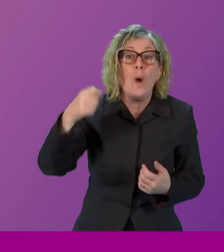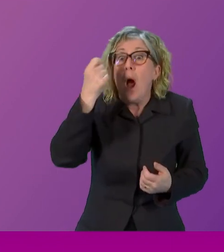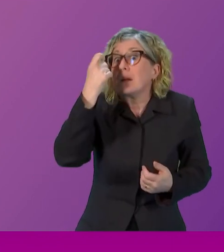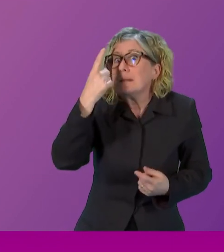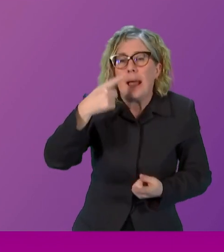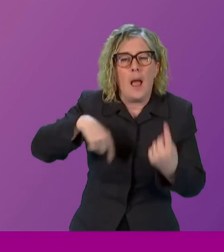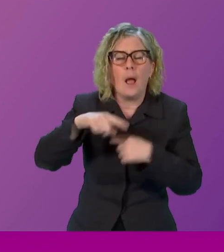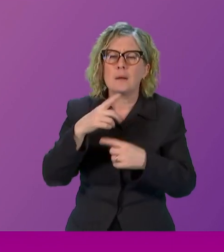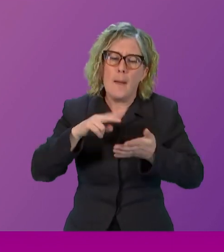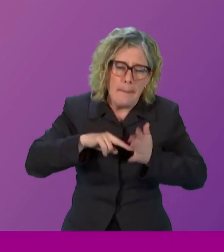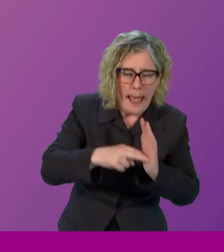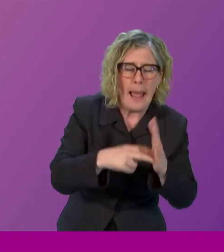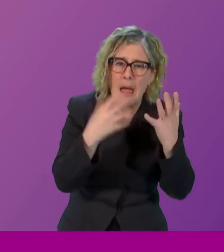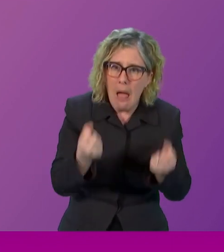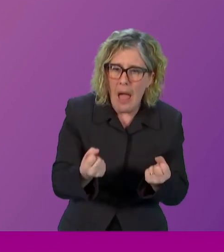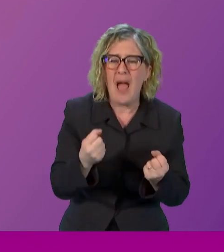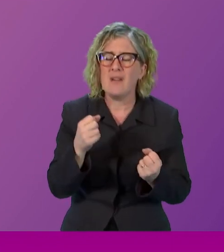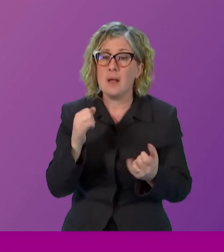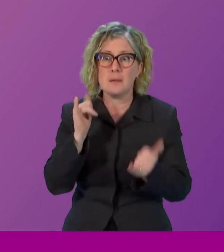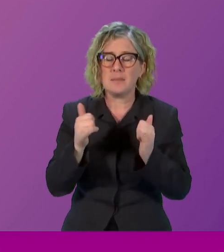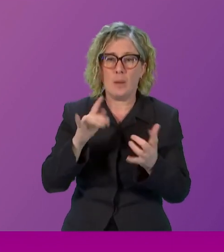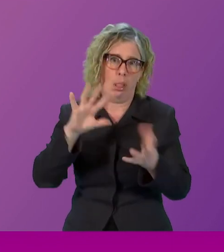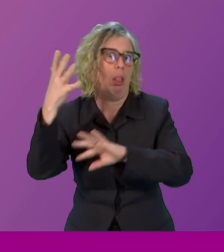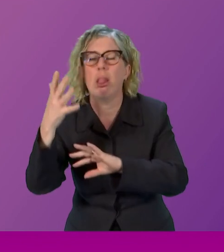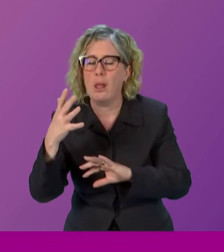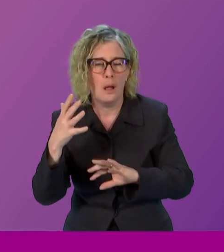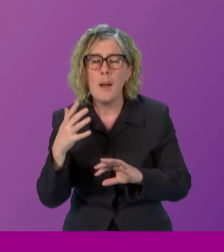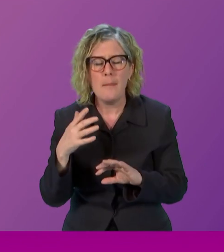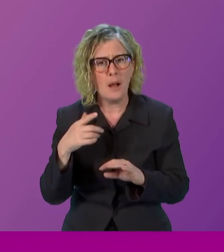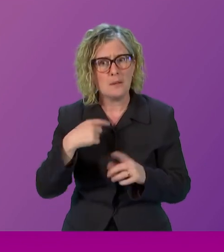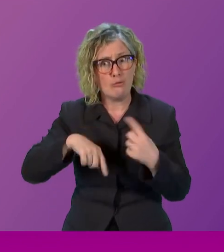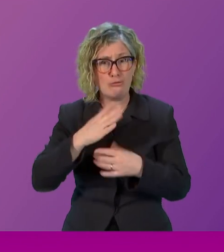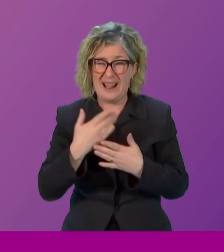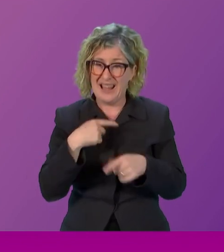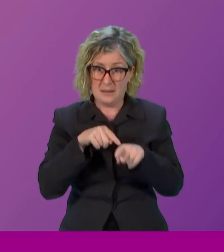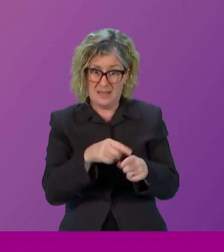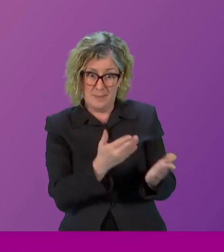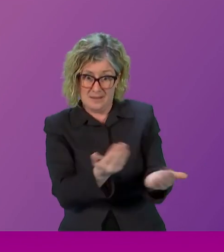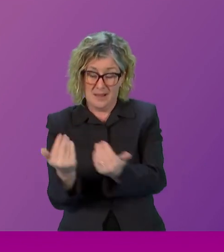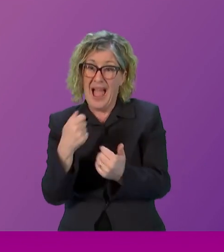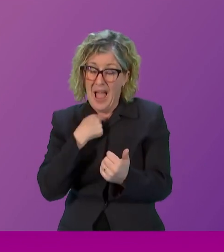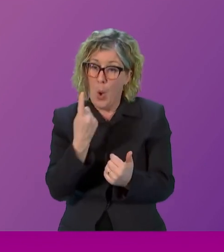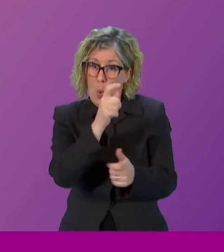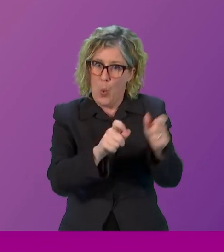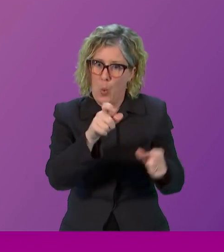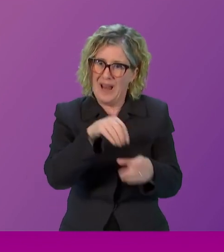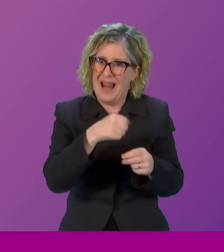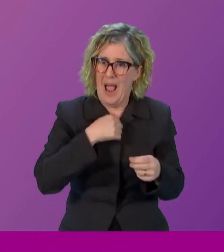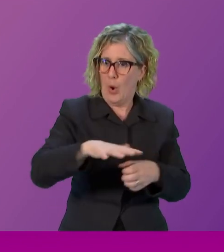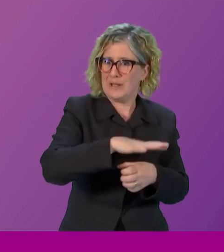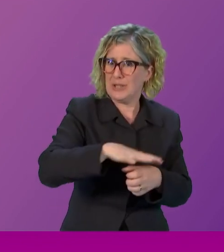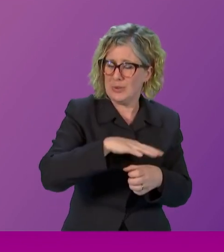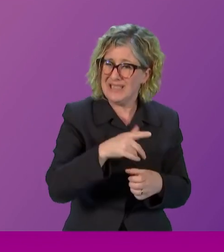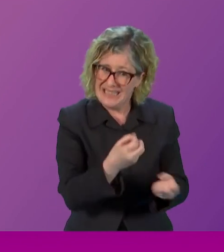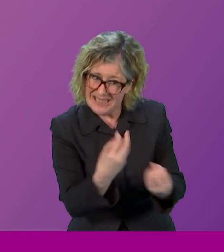depend as representatives here on our constituents to keep us